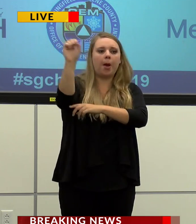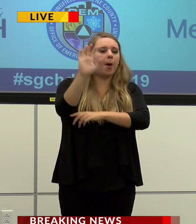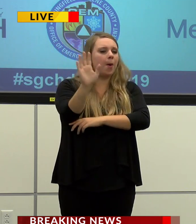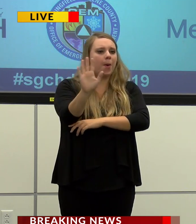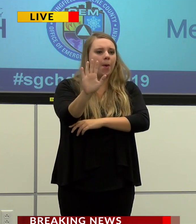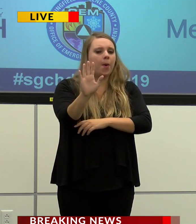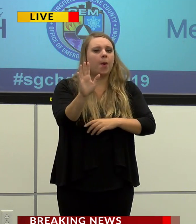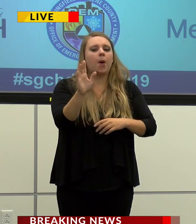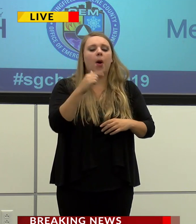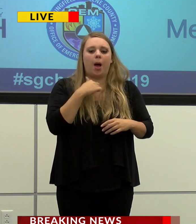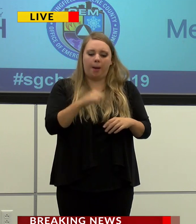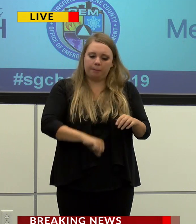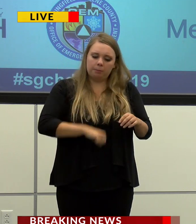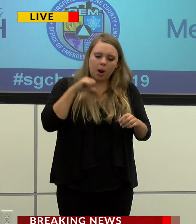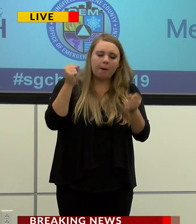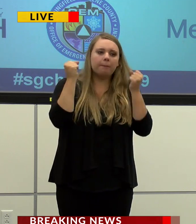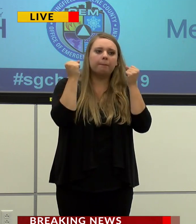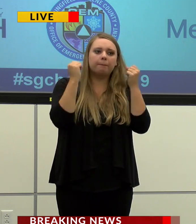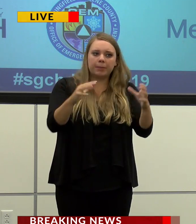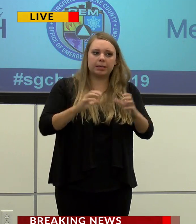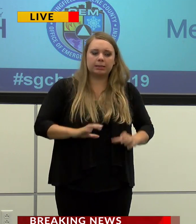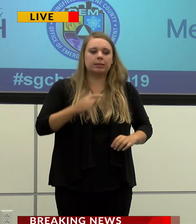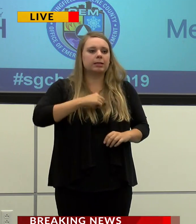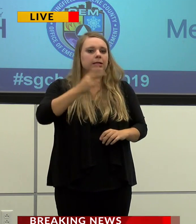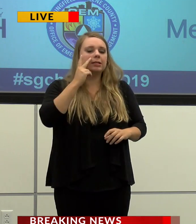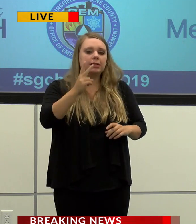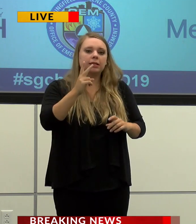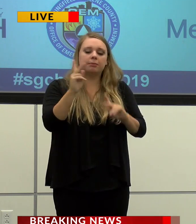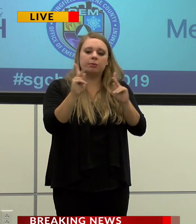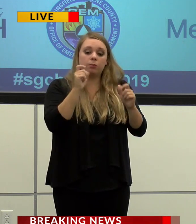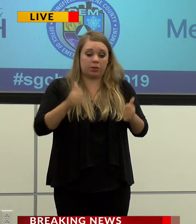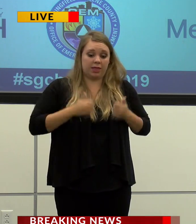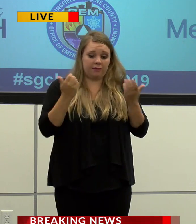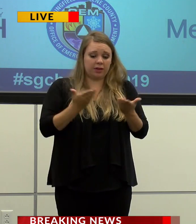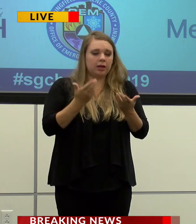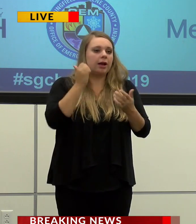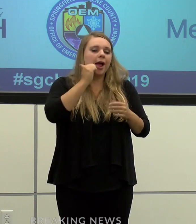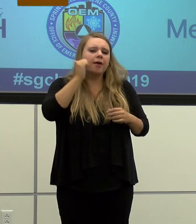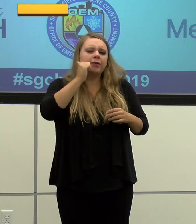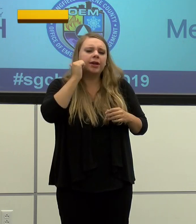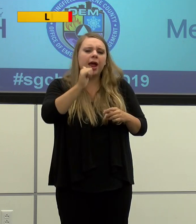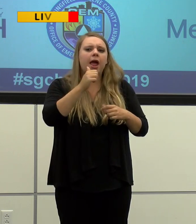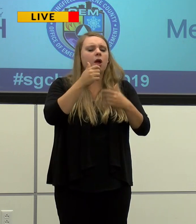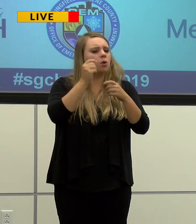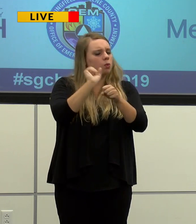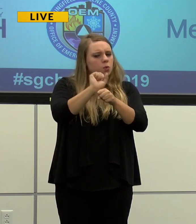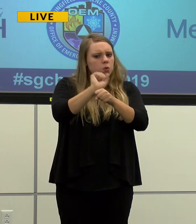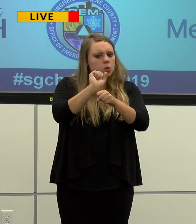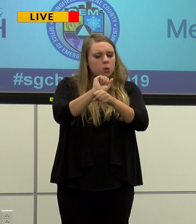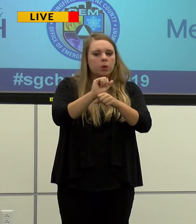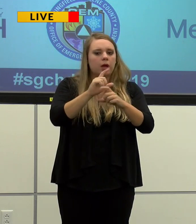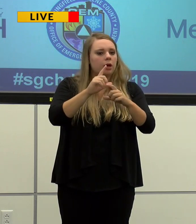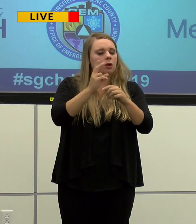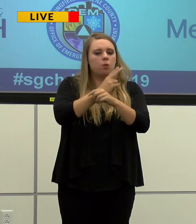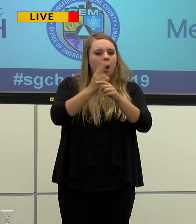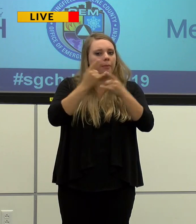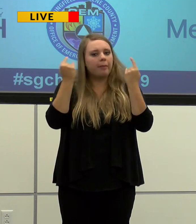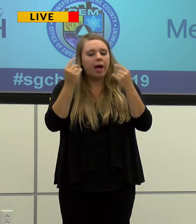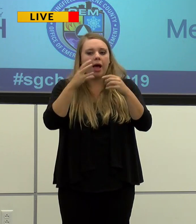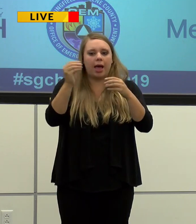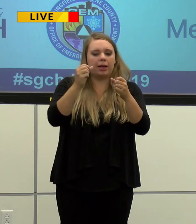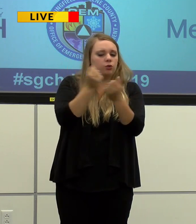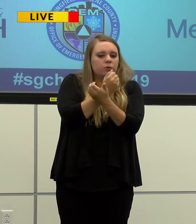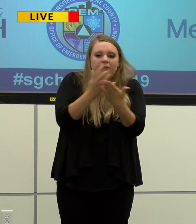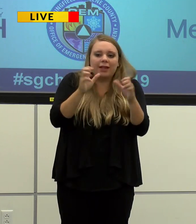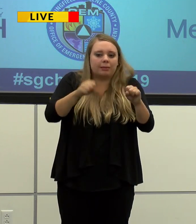of the many residents that I see every day doing everything they can to help reduce the spread of this awful